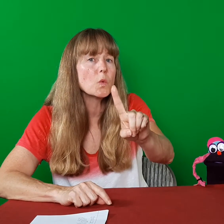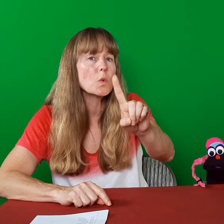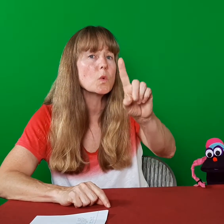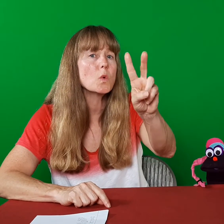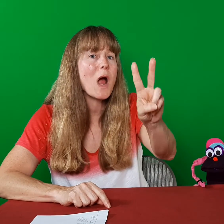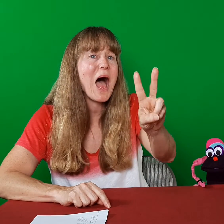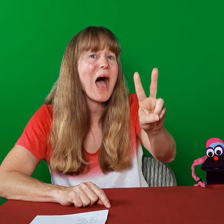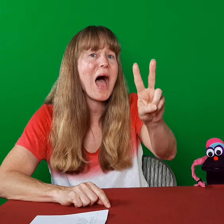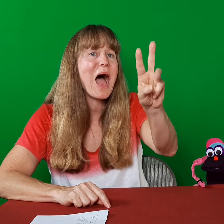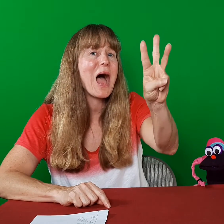Rock.